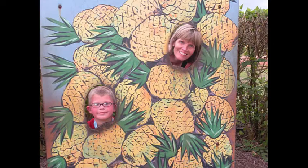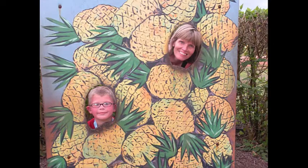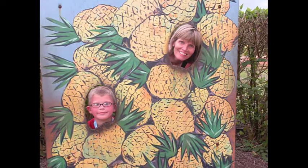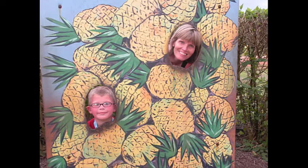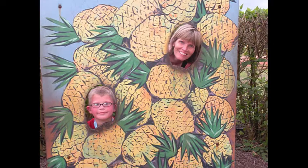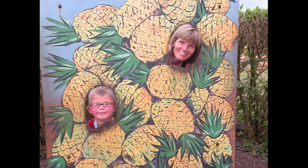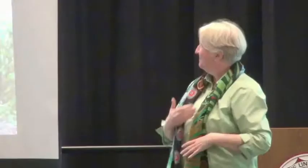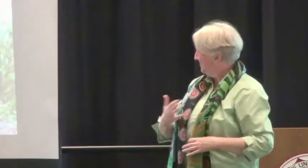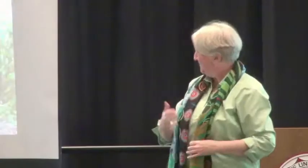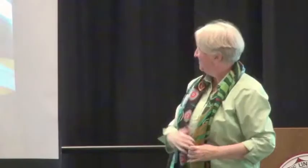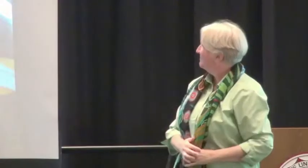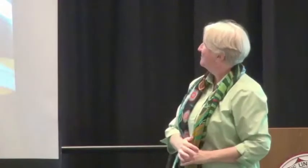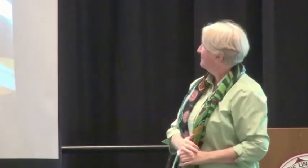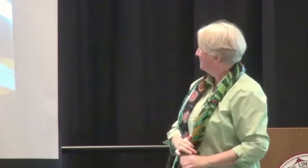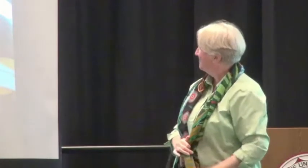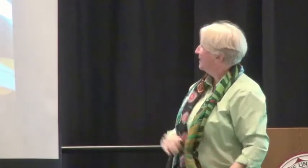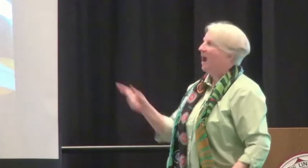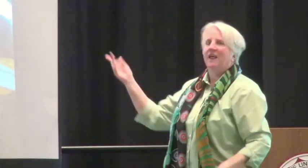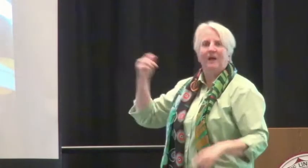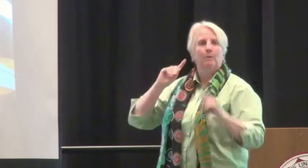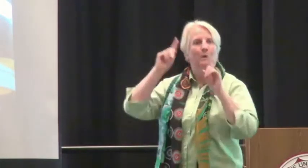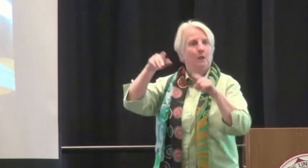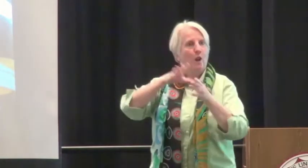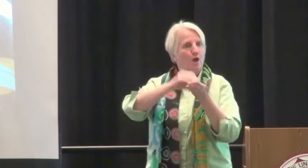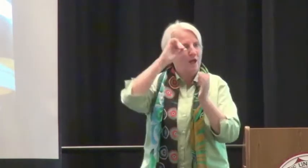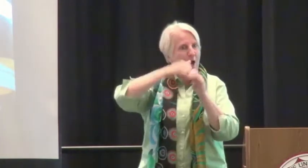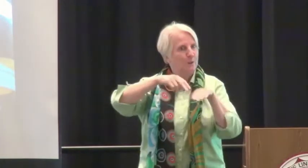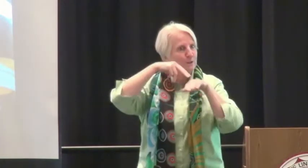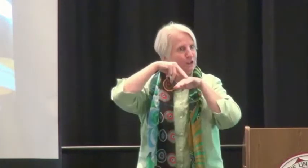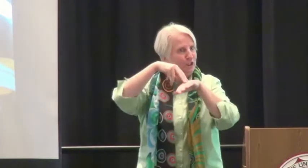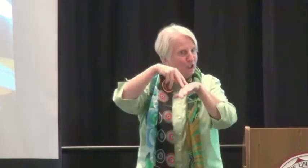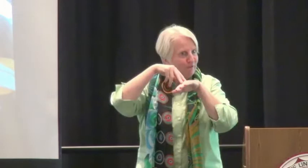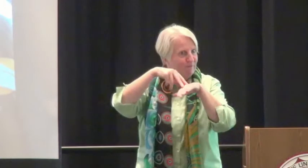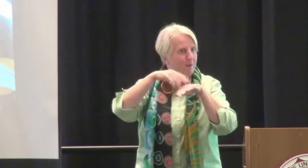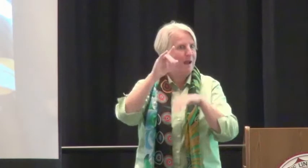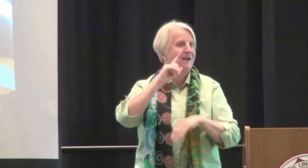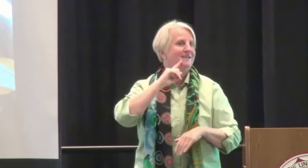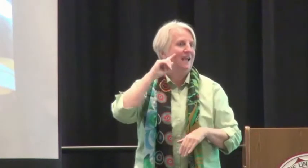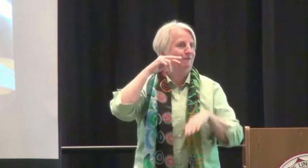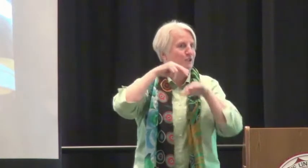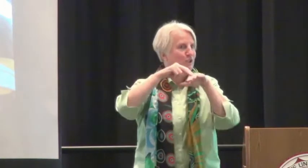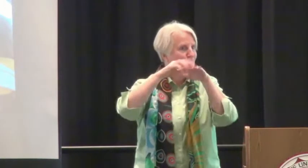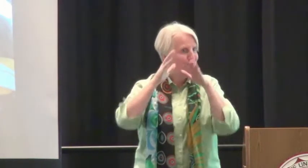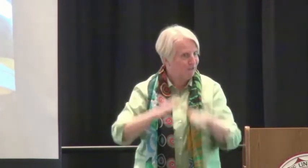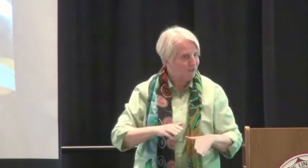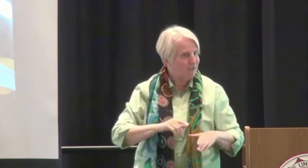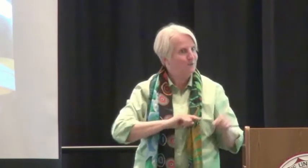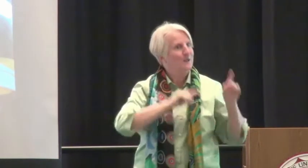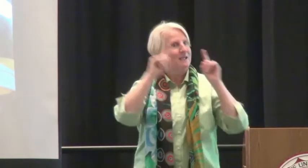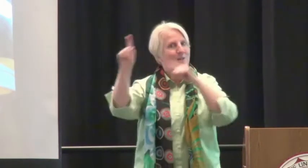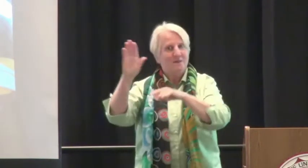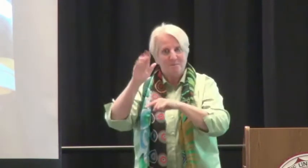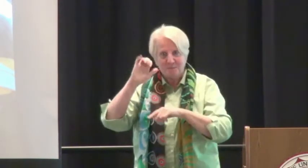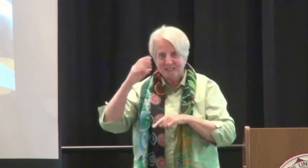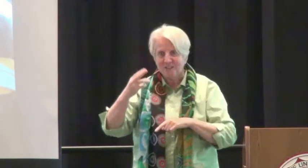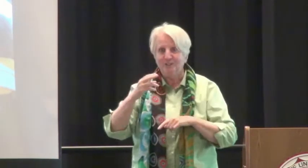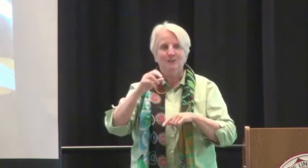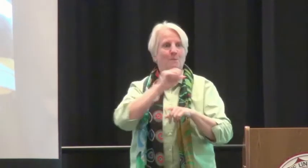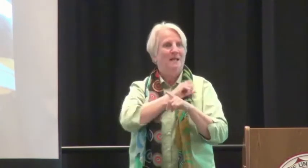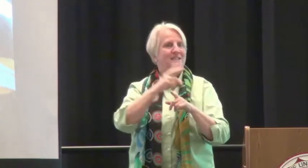And Roxanne and Pacey love being goofy together. We also took some surfing lessons with a deaf surfing